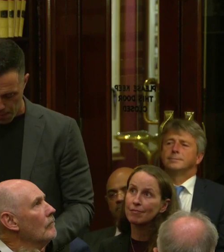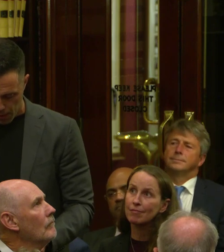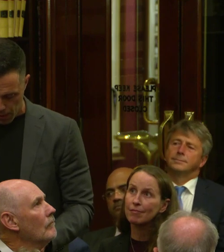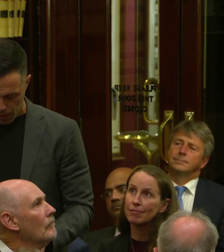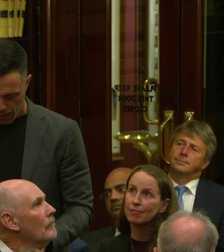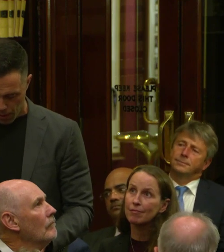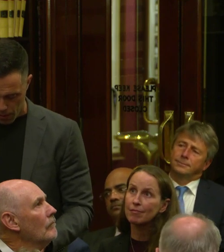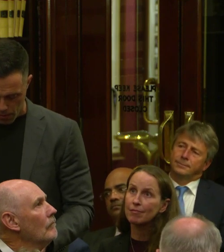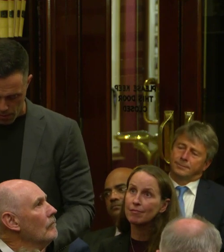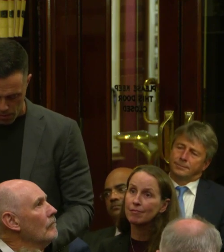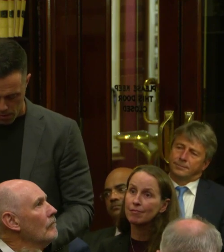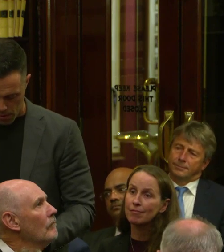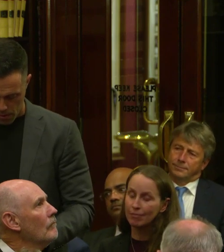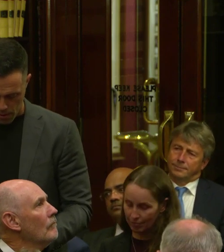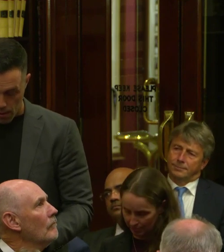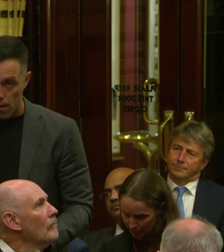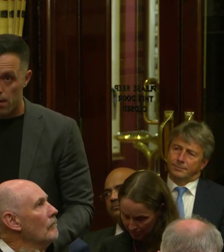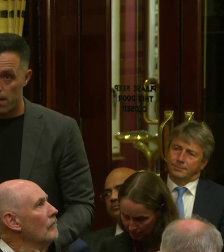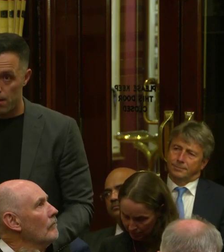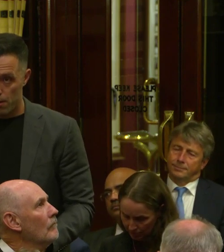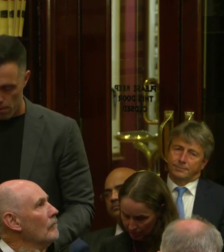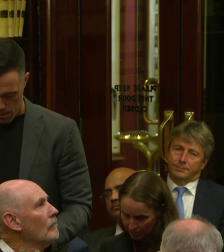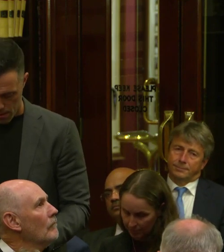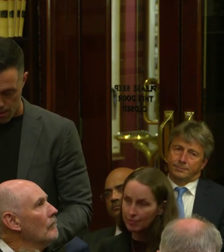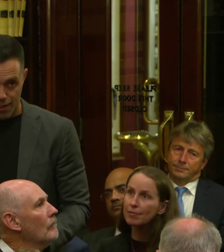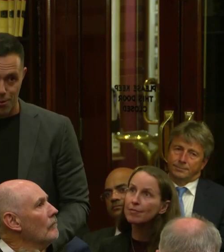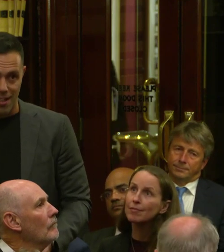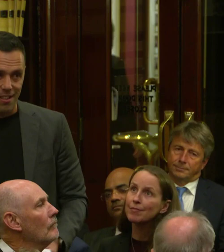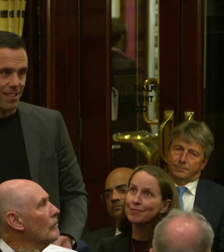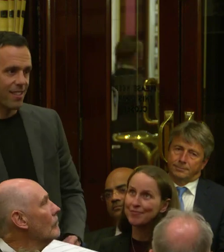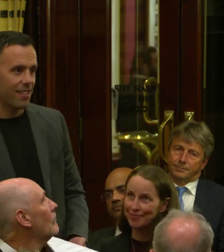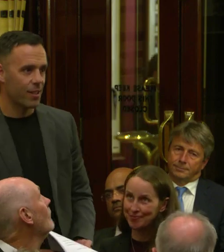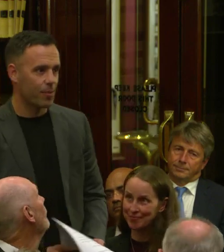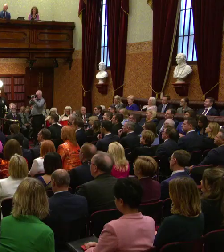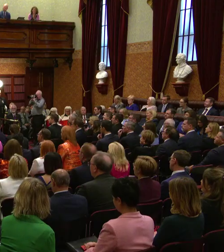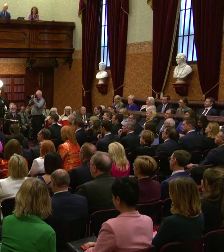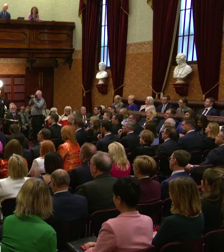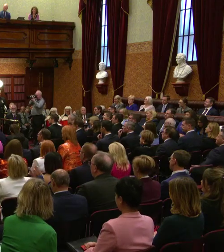I'm speaking to you in Dharawul. Thank you and good luck.